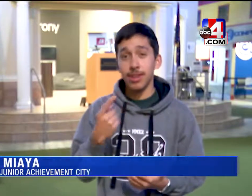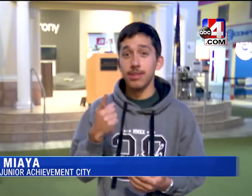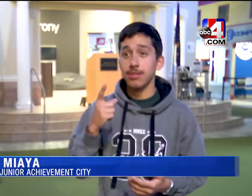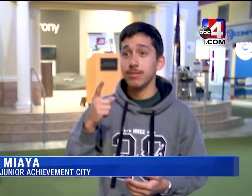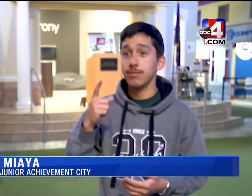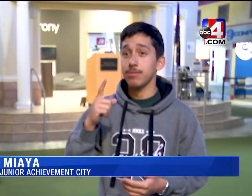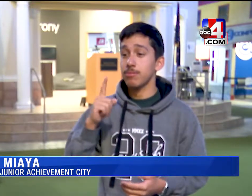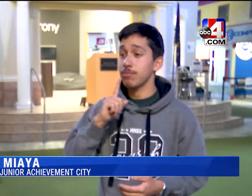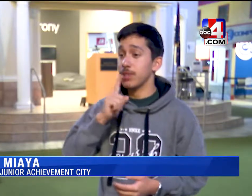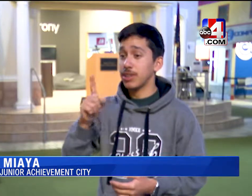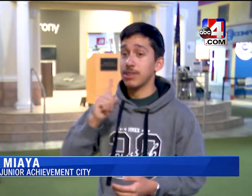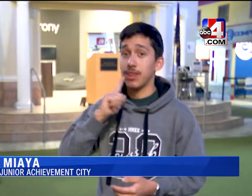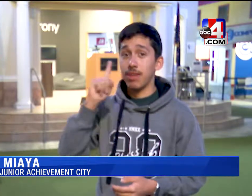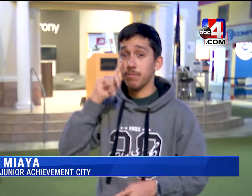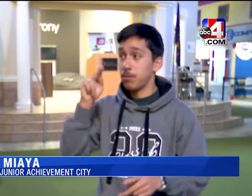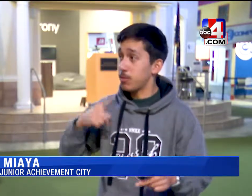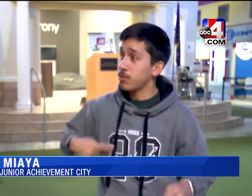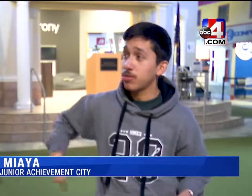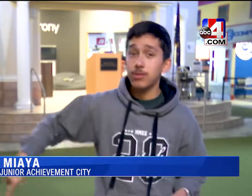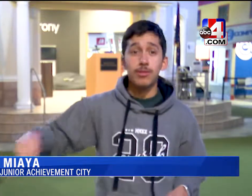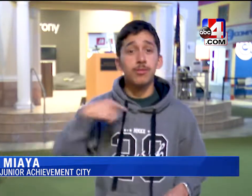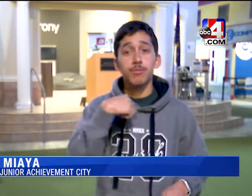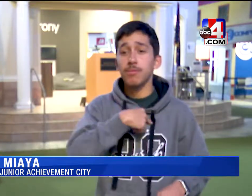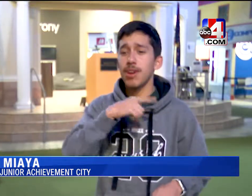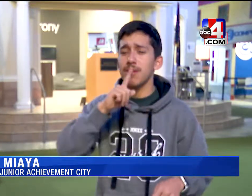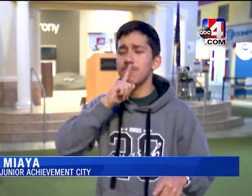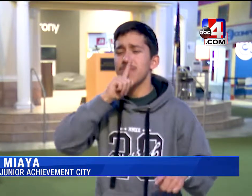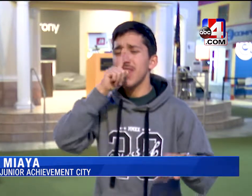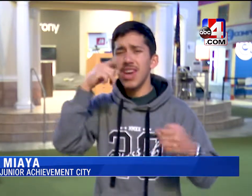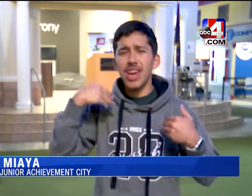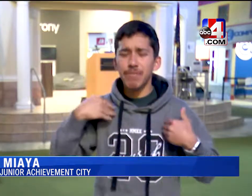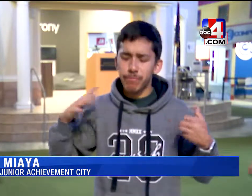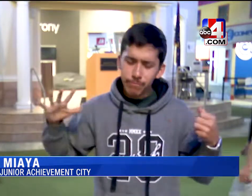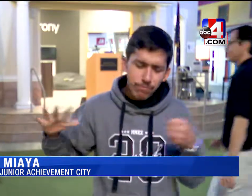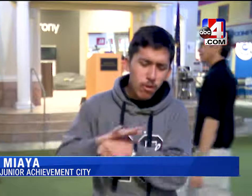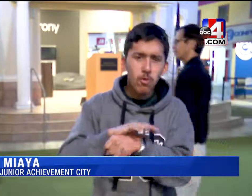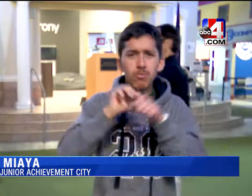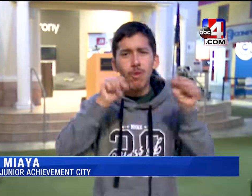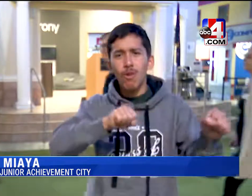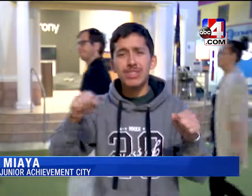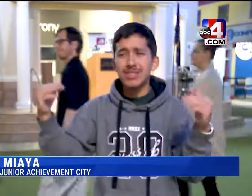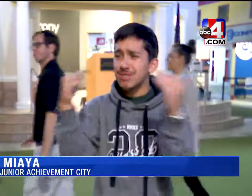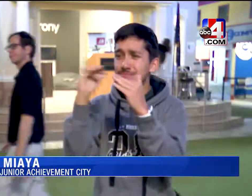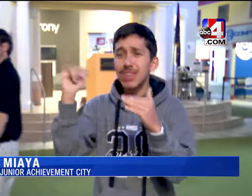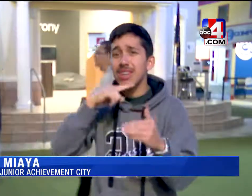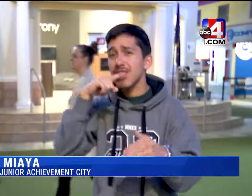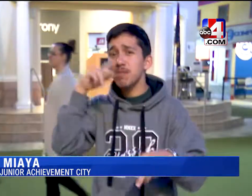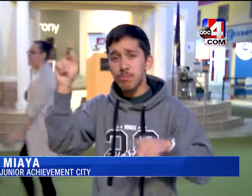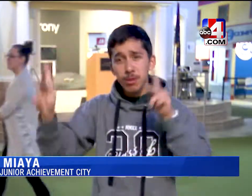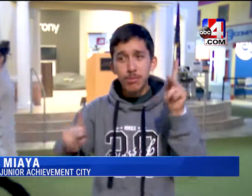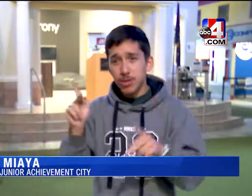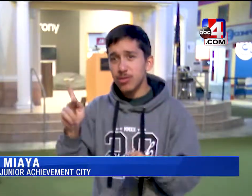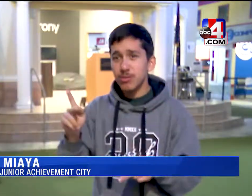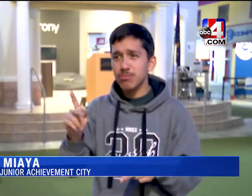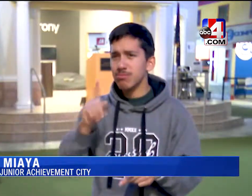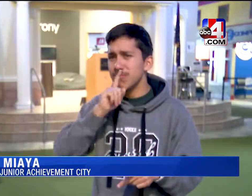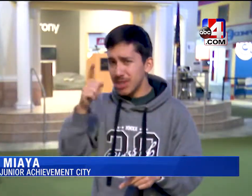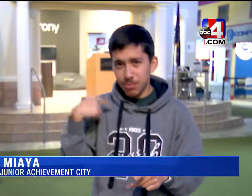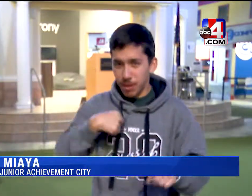to say is that Deaf people, all of us, we have full potential just like anyone else. We